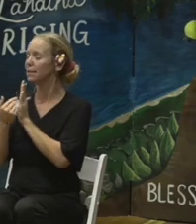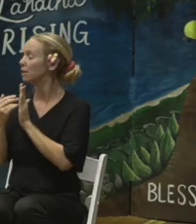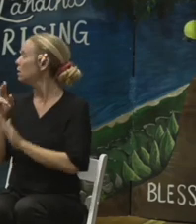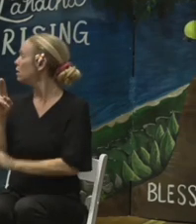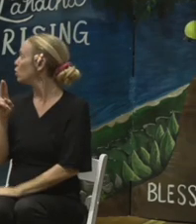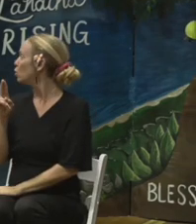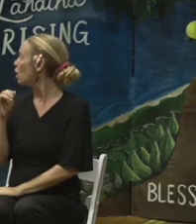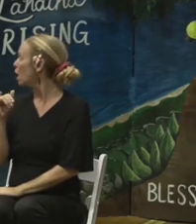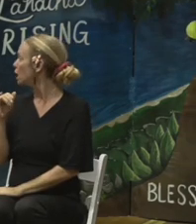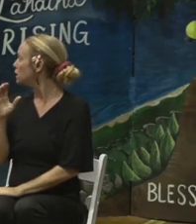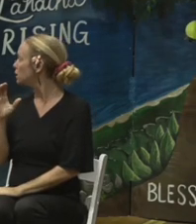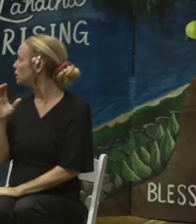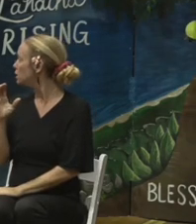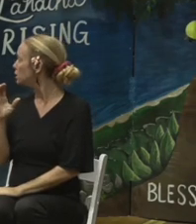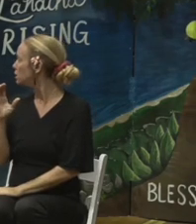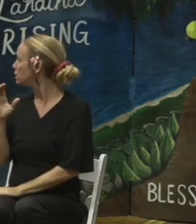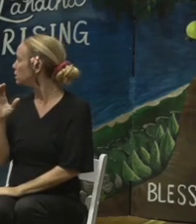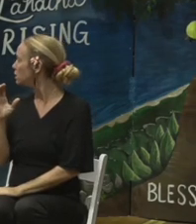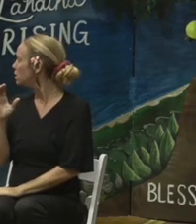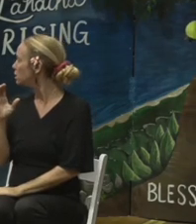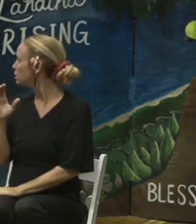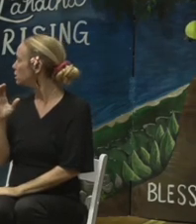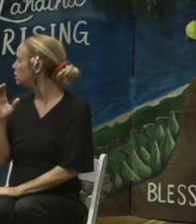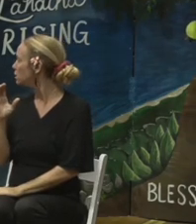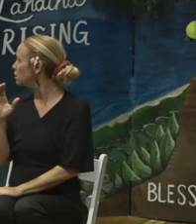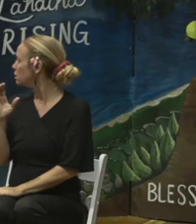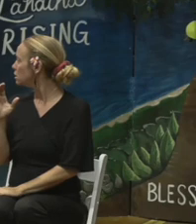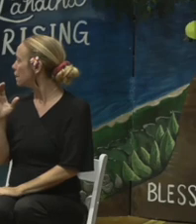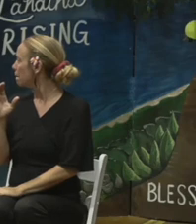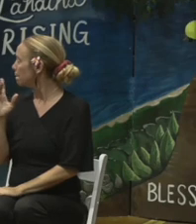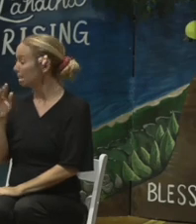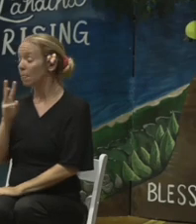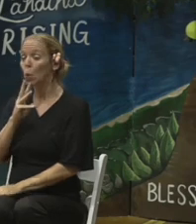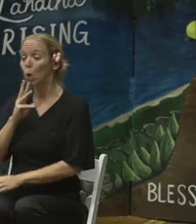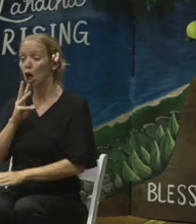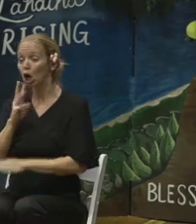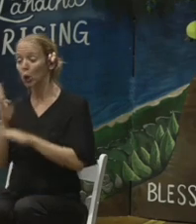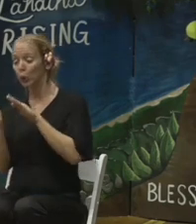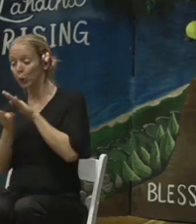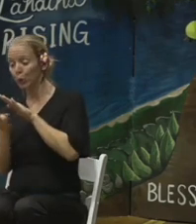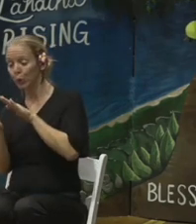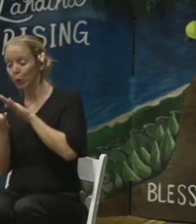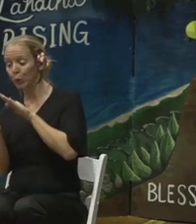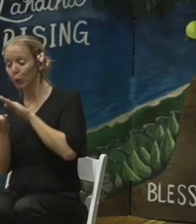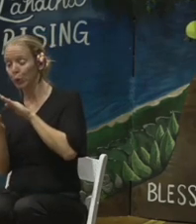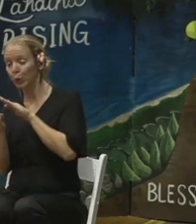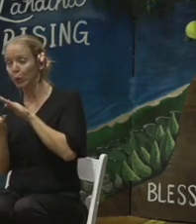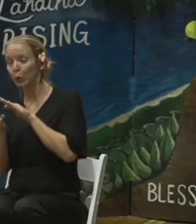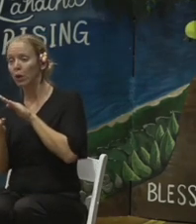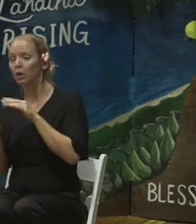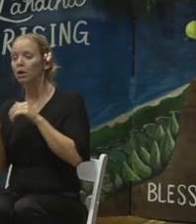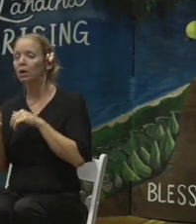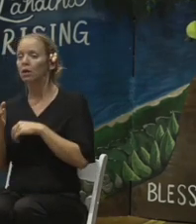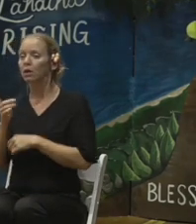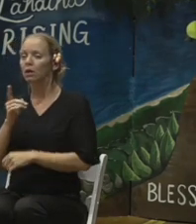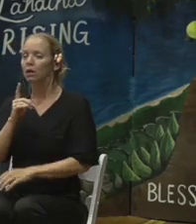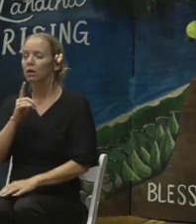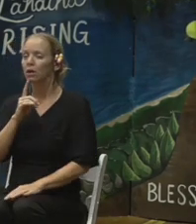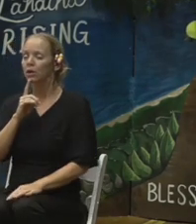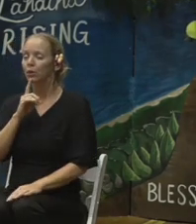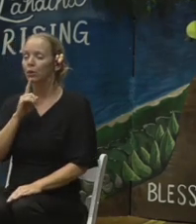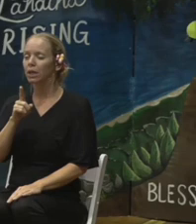control line. That line helped us determine the scoring on the different sites. What that line is, it's a